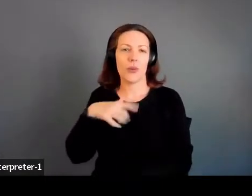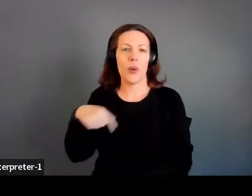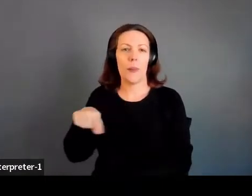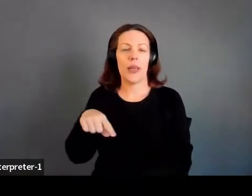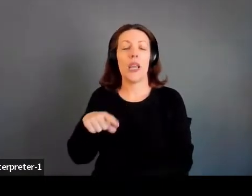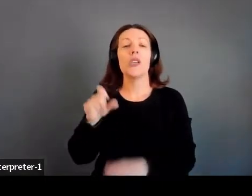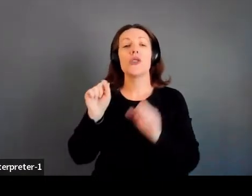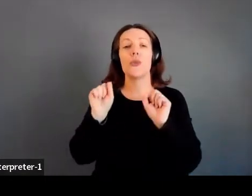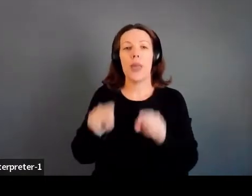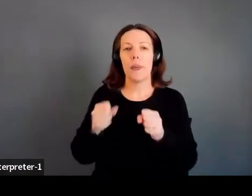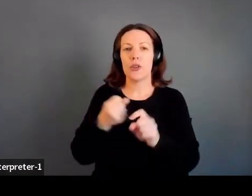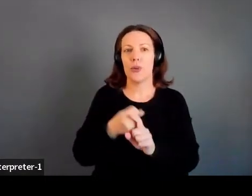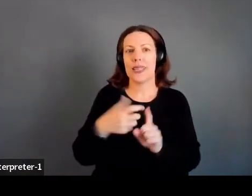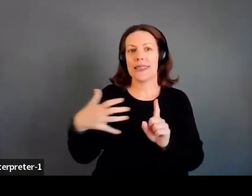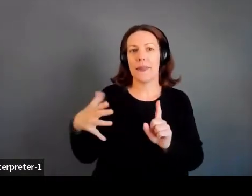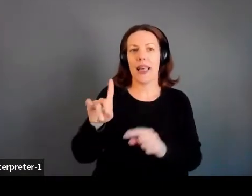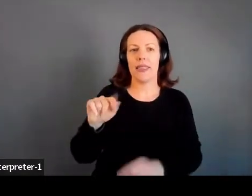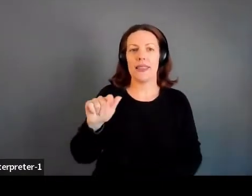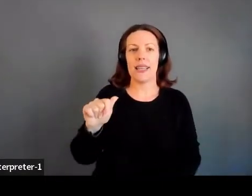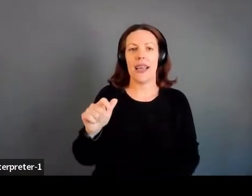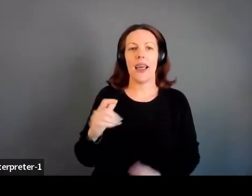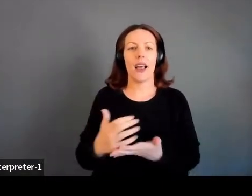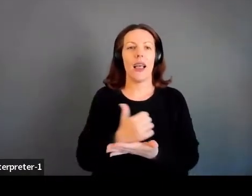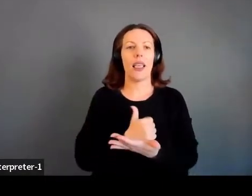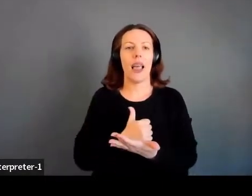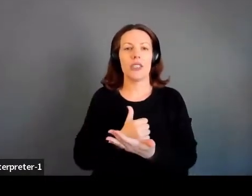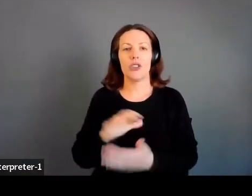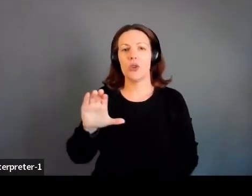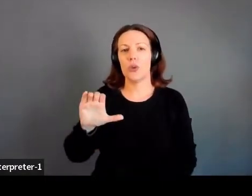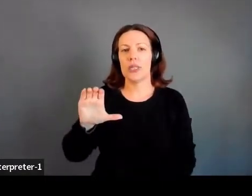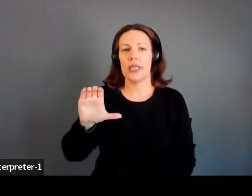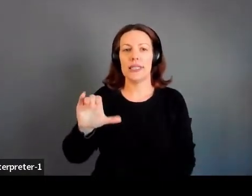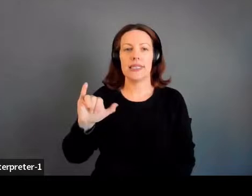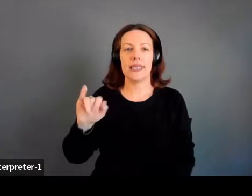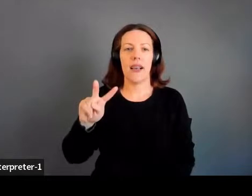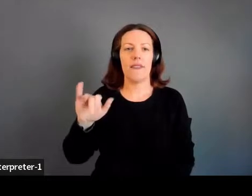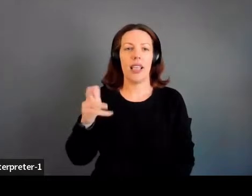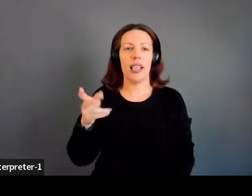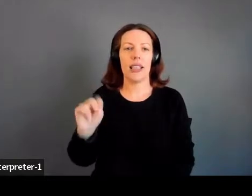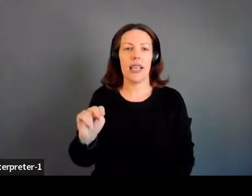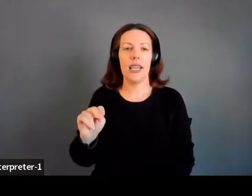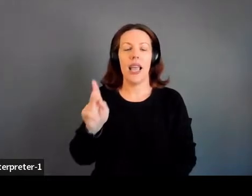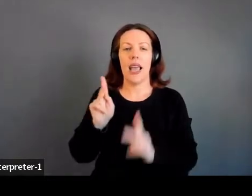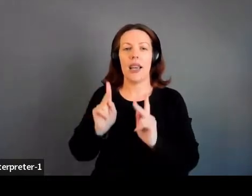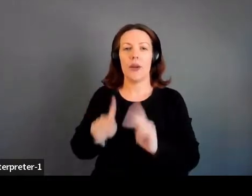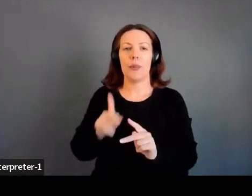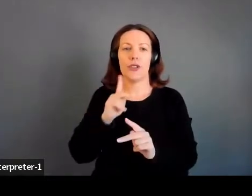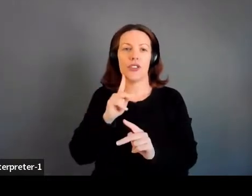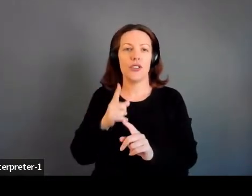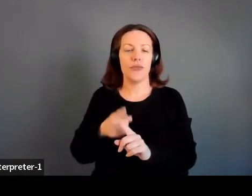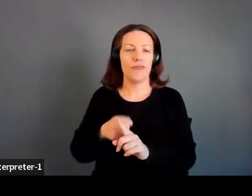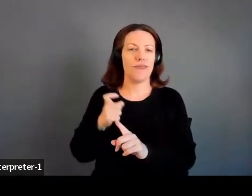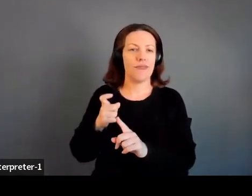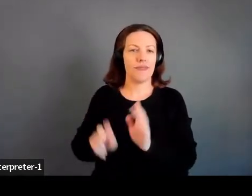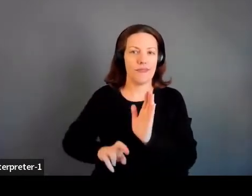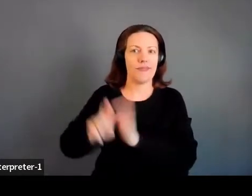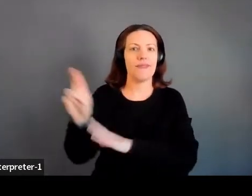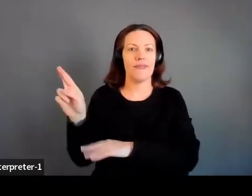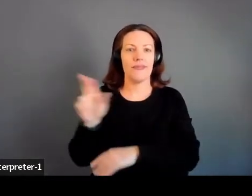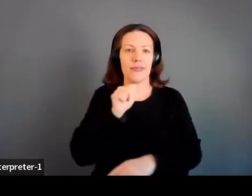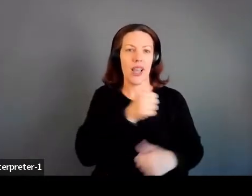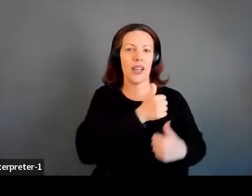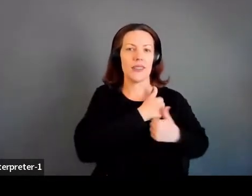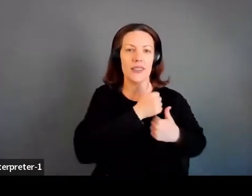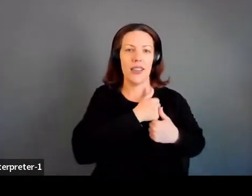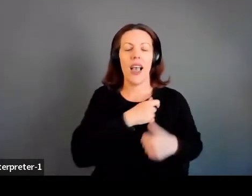to expand that data collection to, you know, a civilian and someone who's just off the street fit, so to speak is